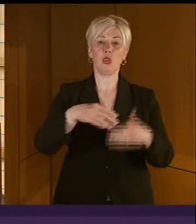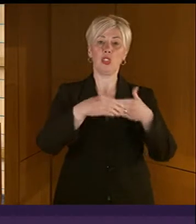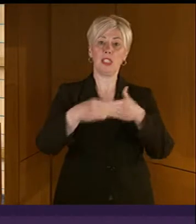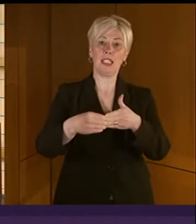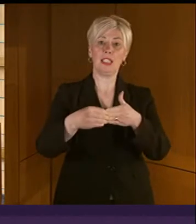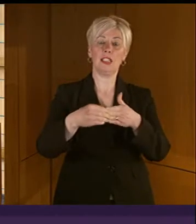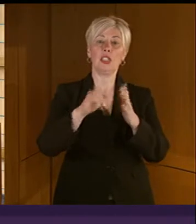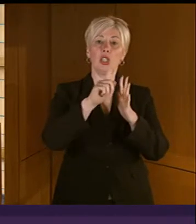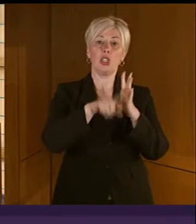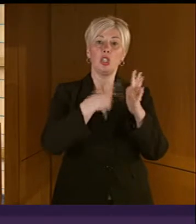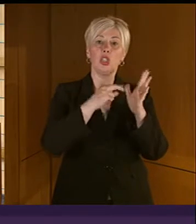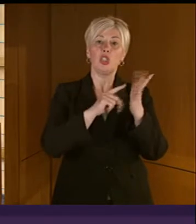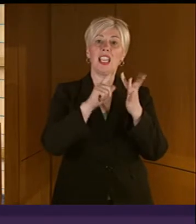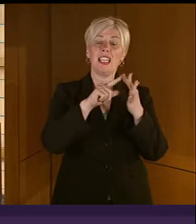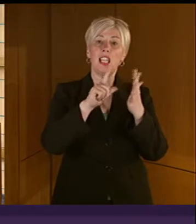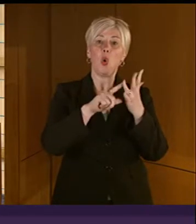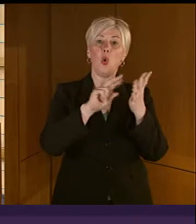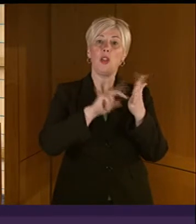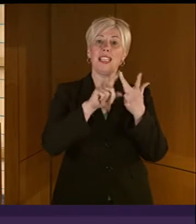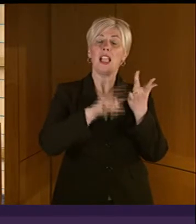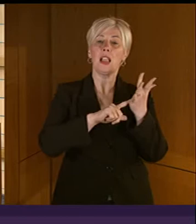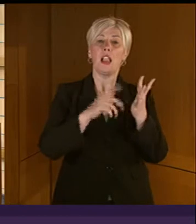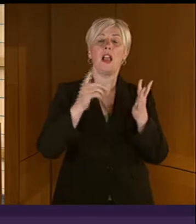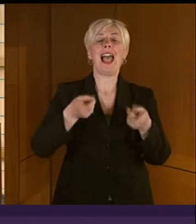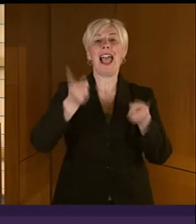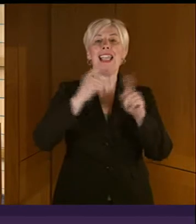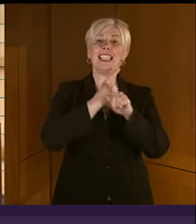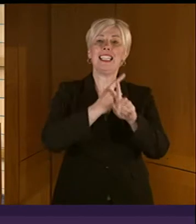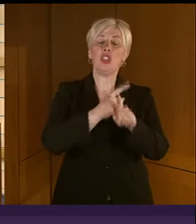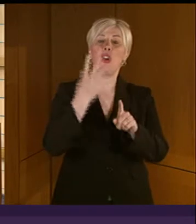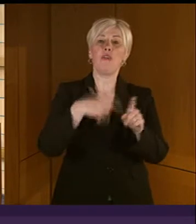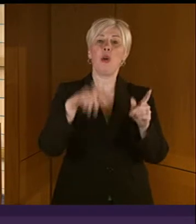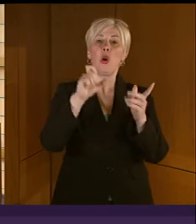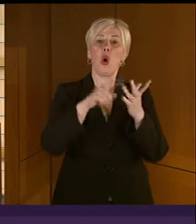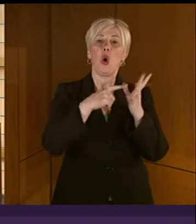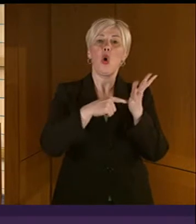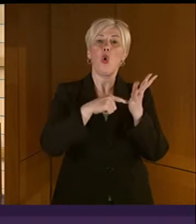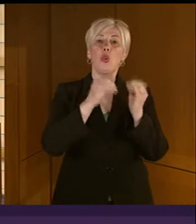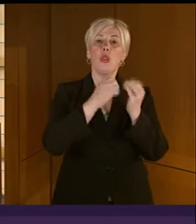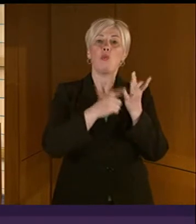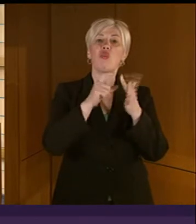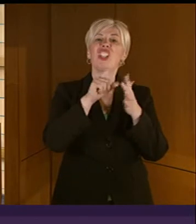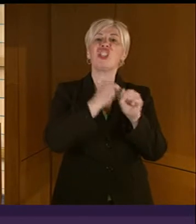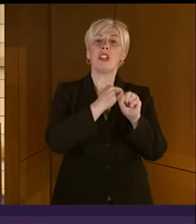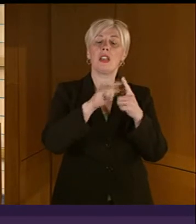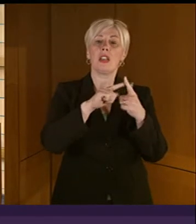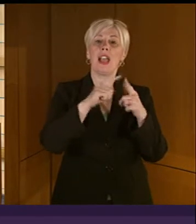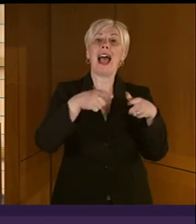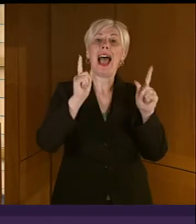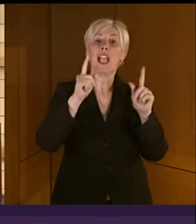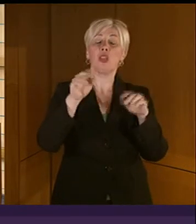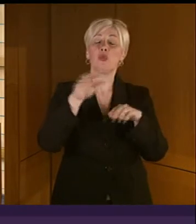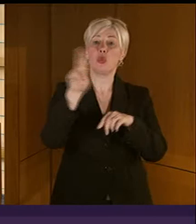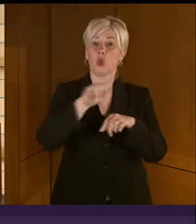Miss Janie O'Neill, the headteacher of Cotebridge High School. Thank you for